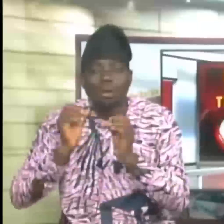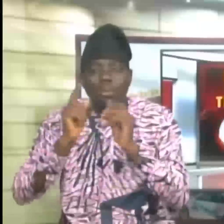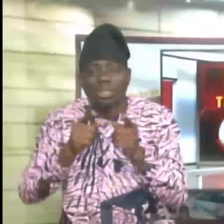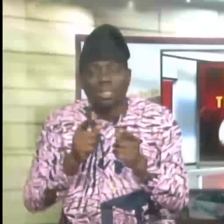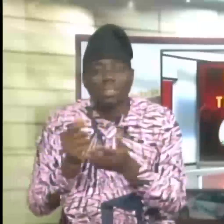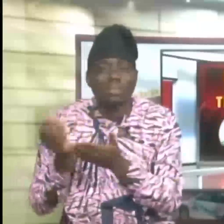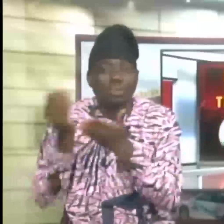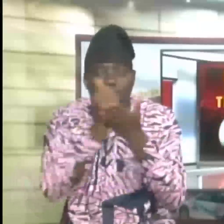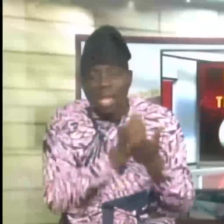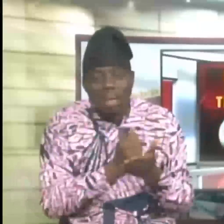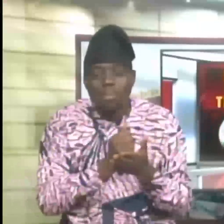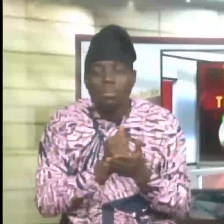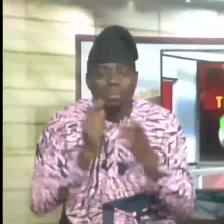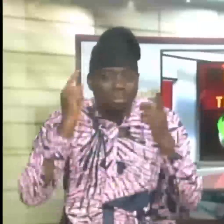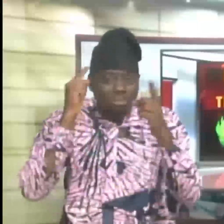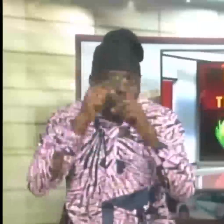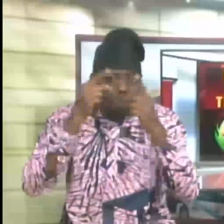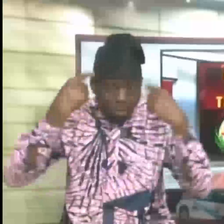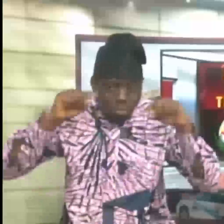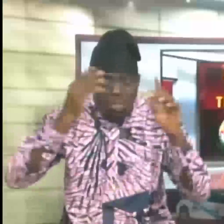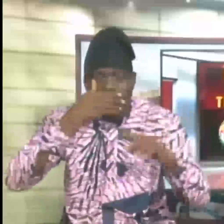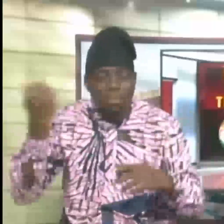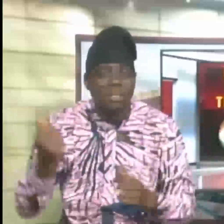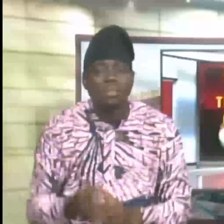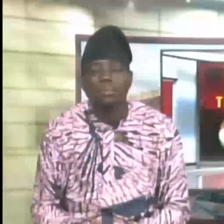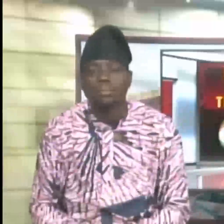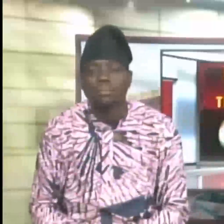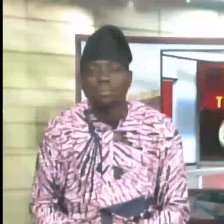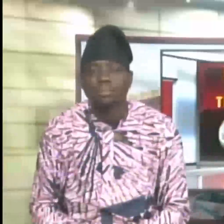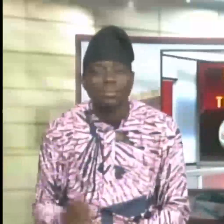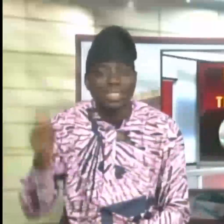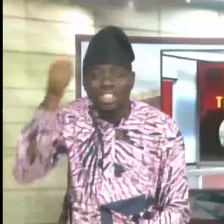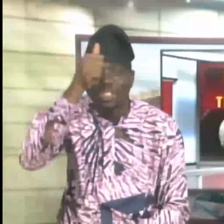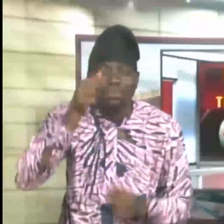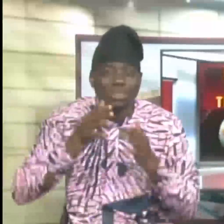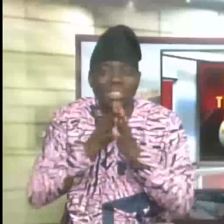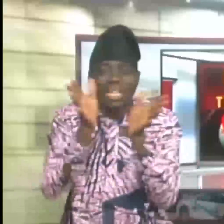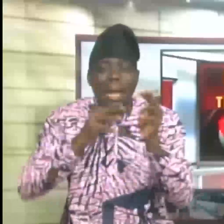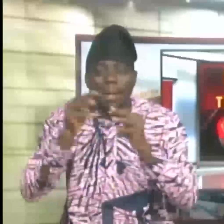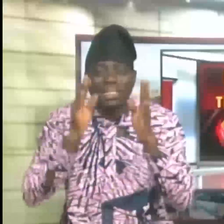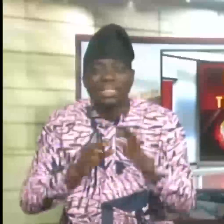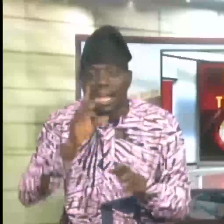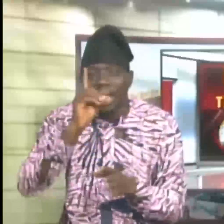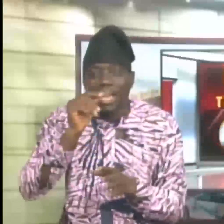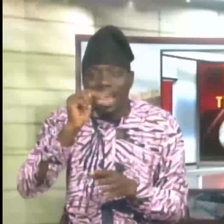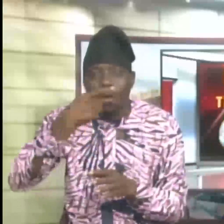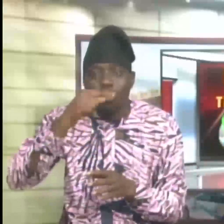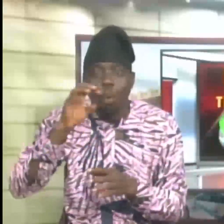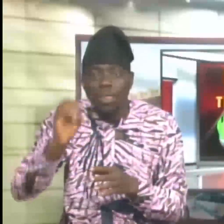his fortune for better. The Chief General Manager Dangote Cement Plant Ibeshe, Johnson Michael,